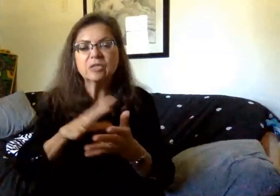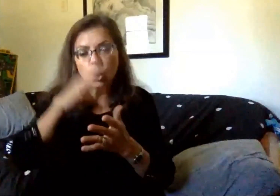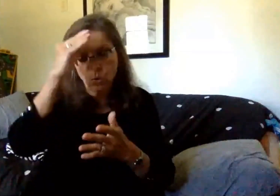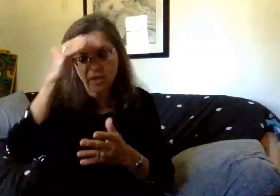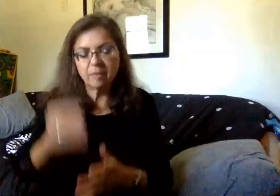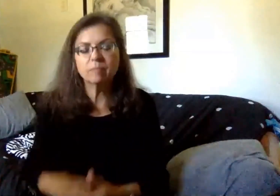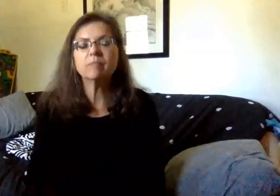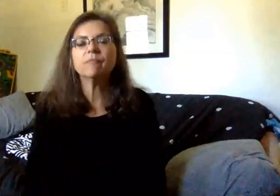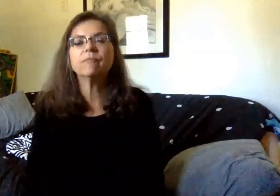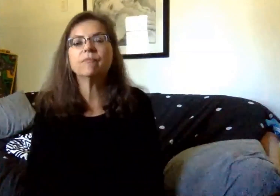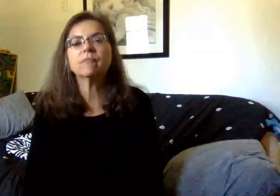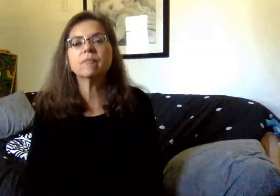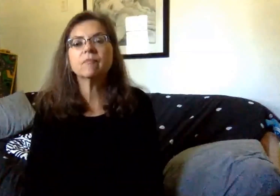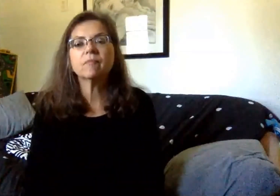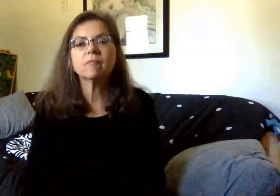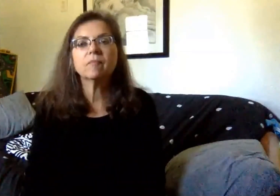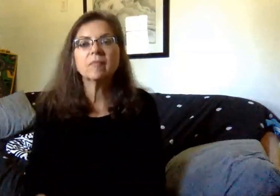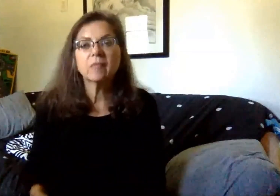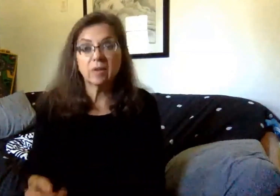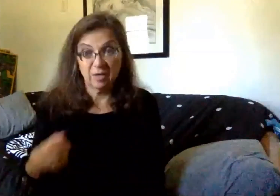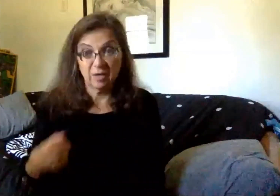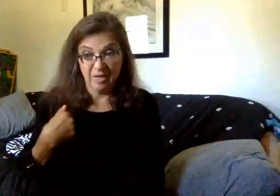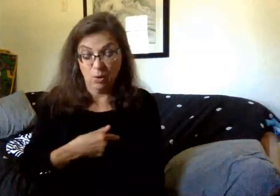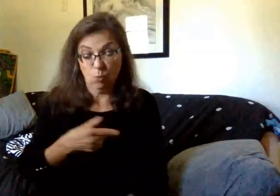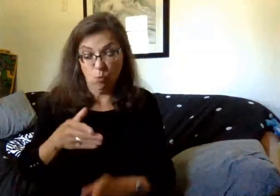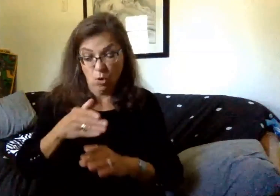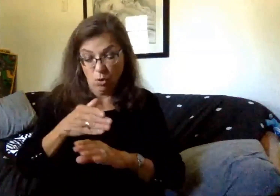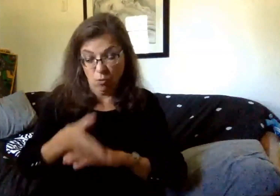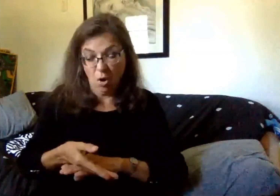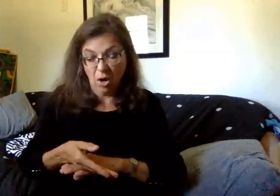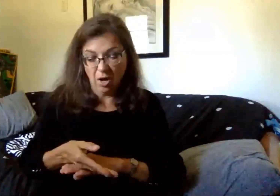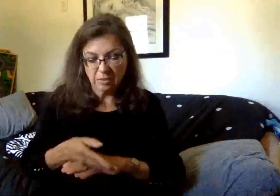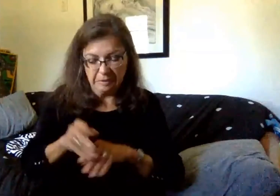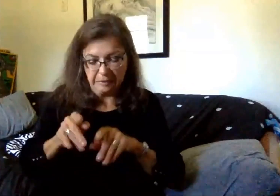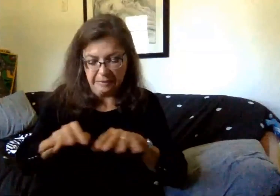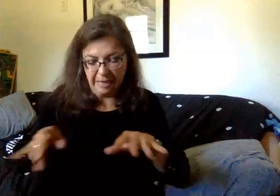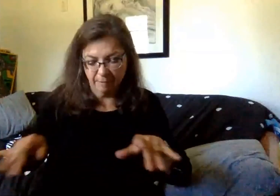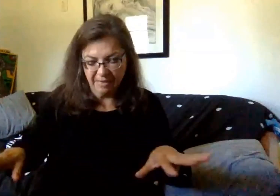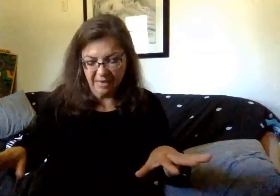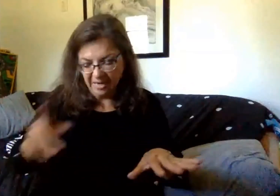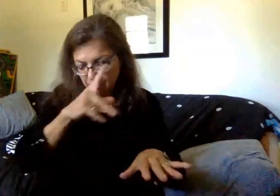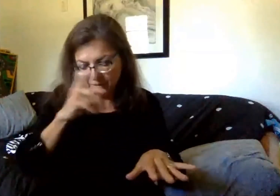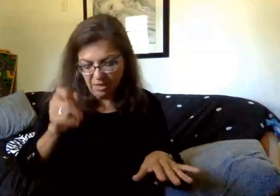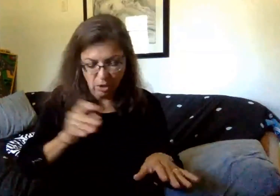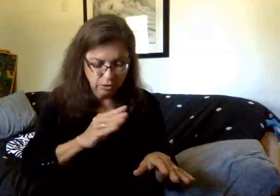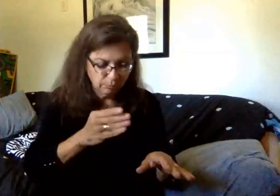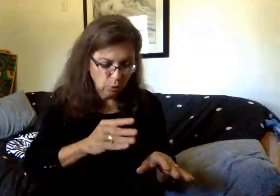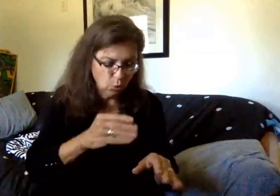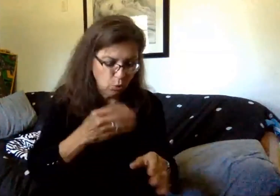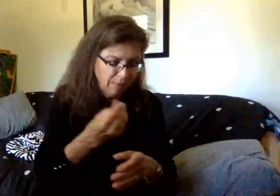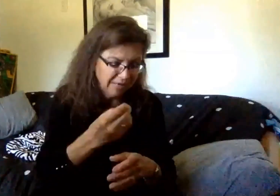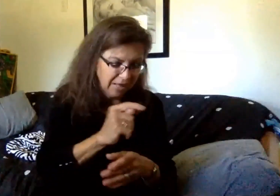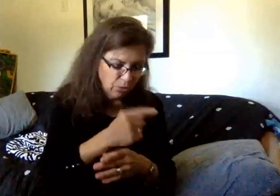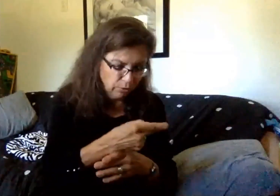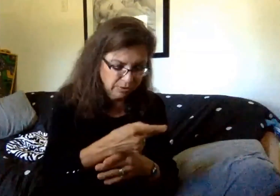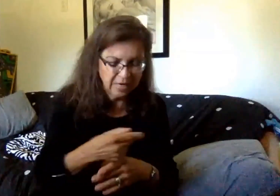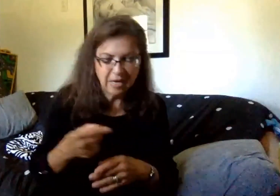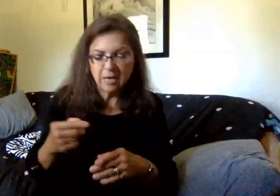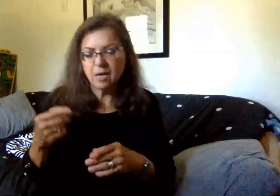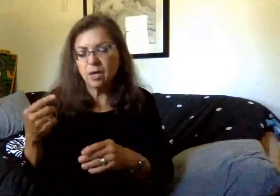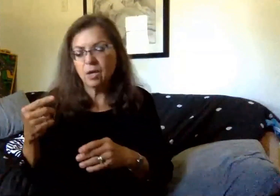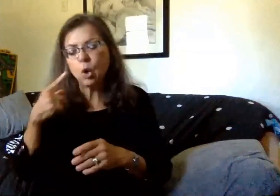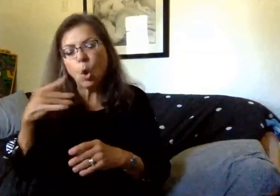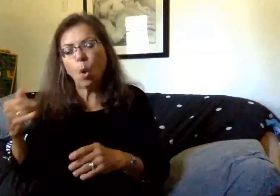asking, are we not cross-contaminating by having the blue group Monday, Thursday, and the gold group Tuesday, Friday?